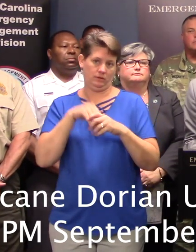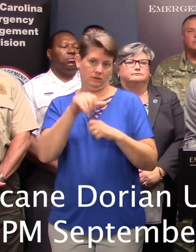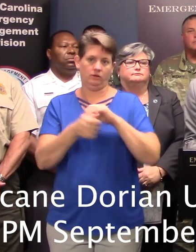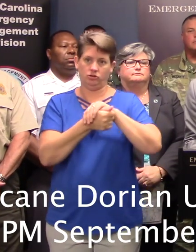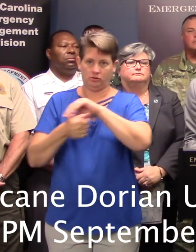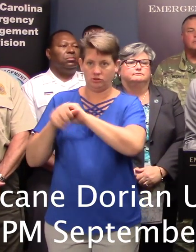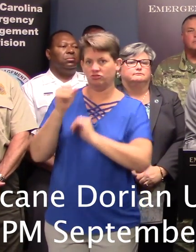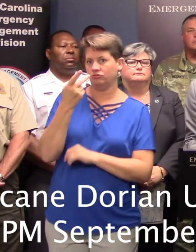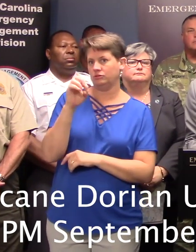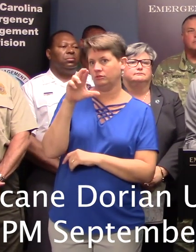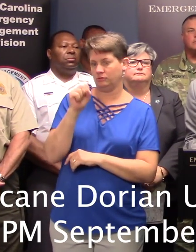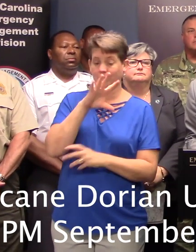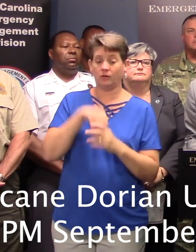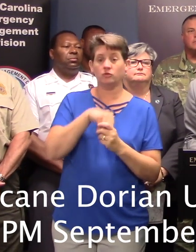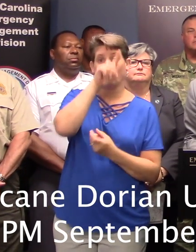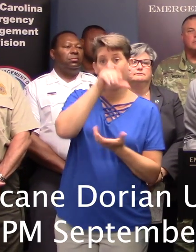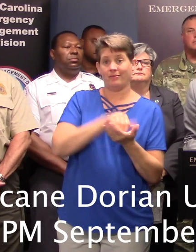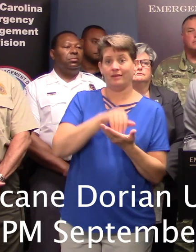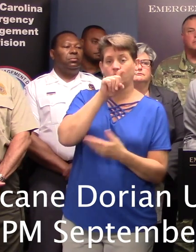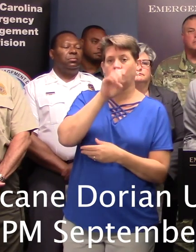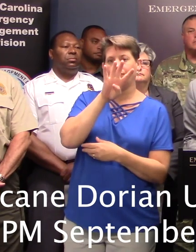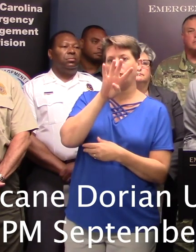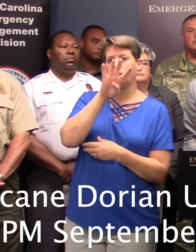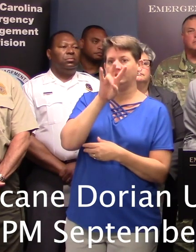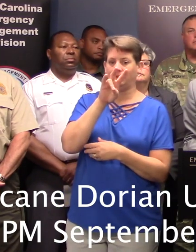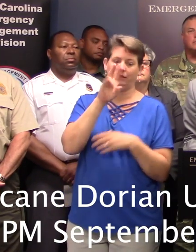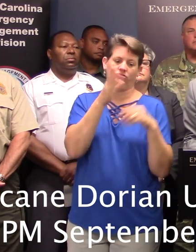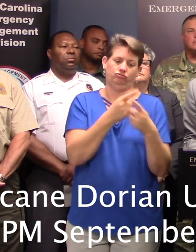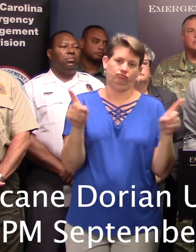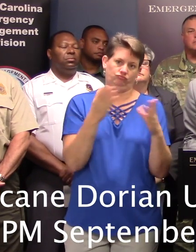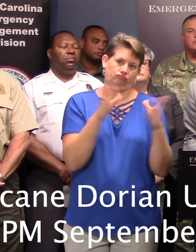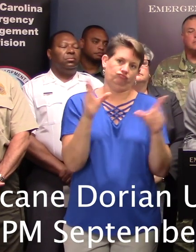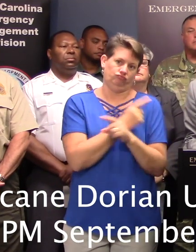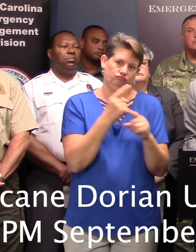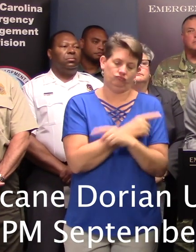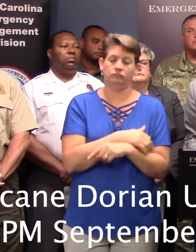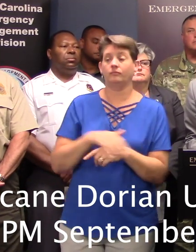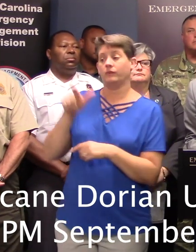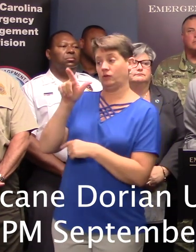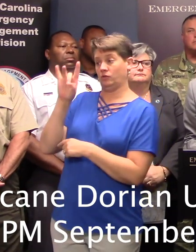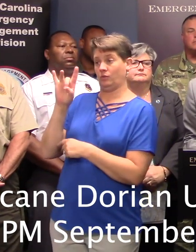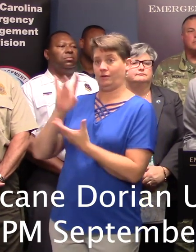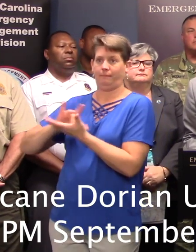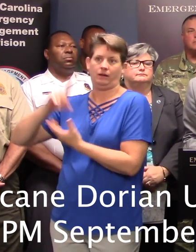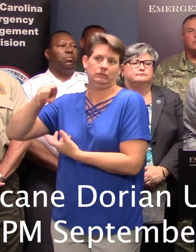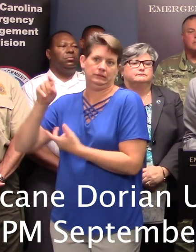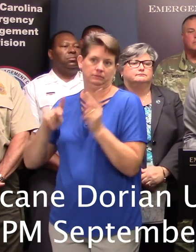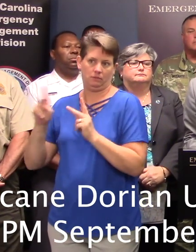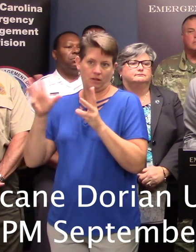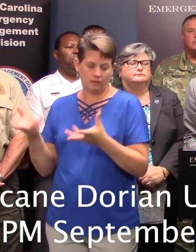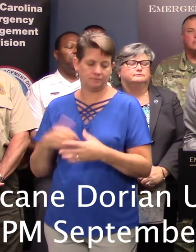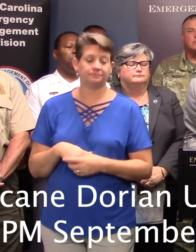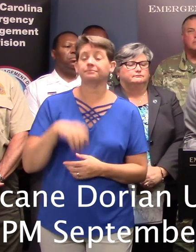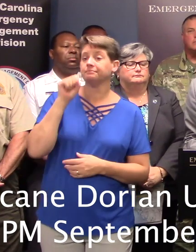This number includes 1,147 general population clients and 28 medical needs clients. South